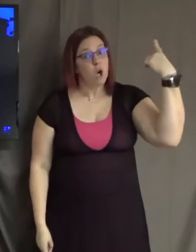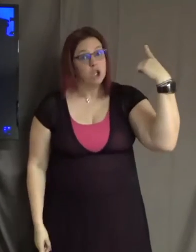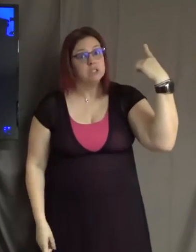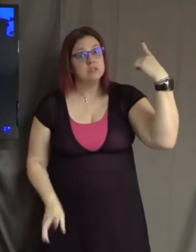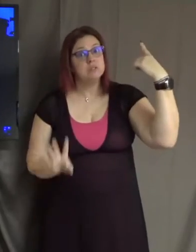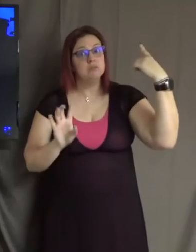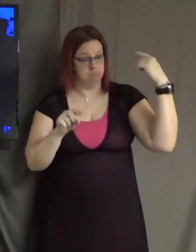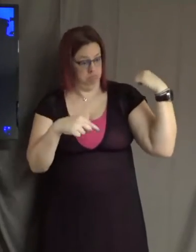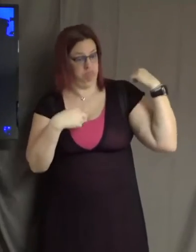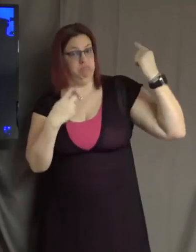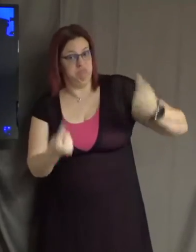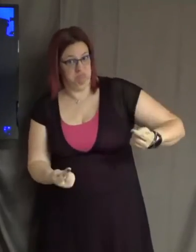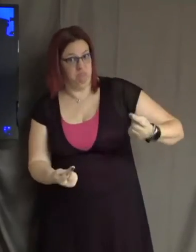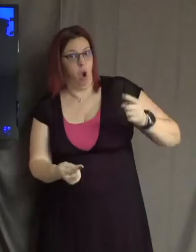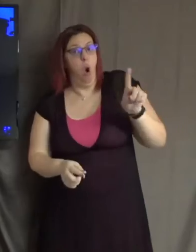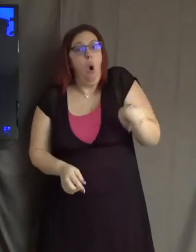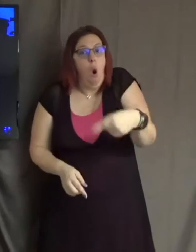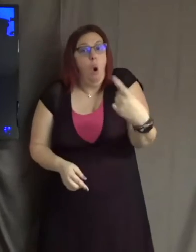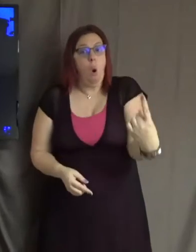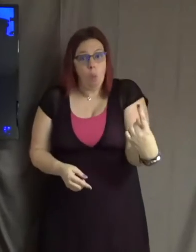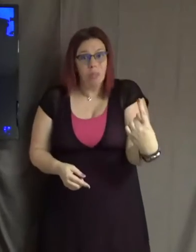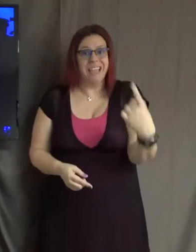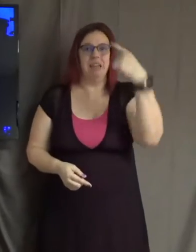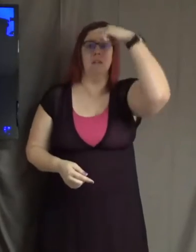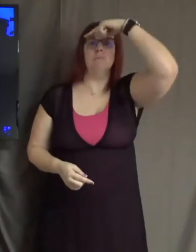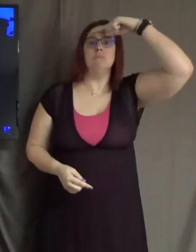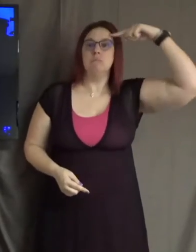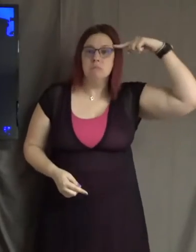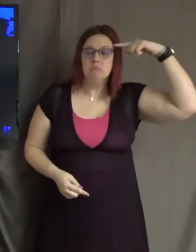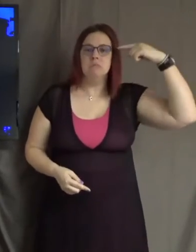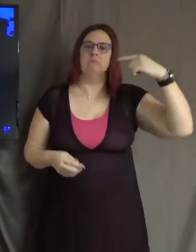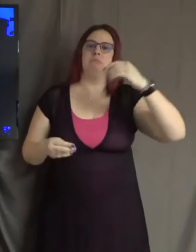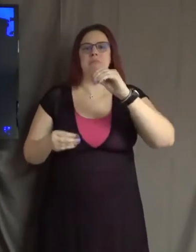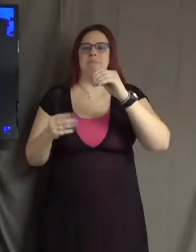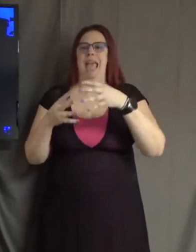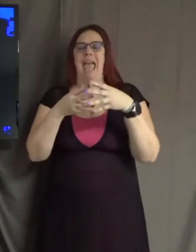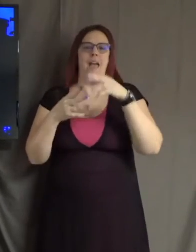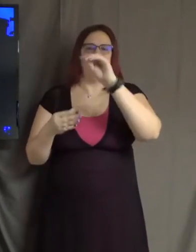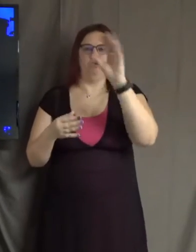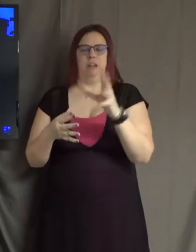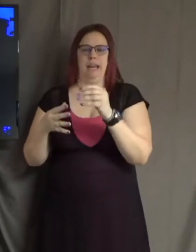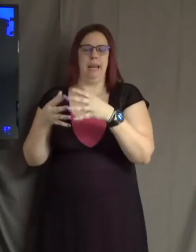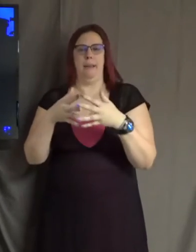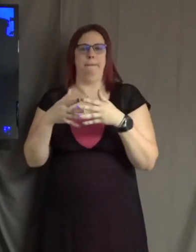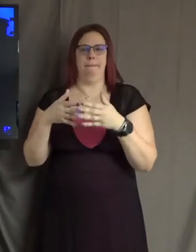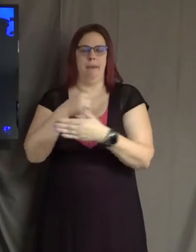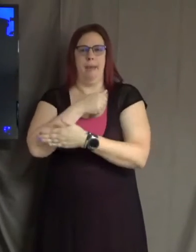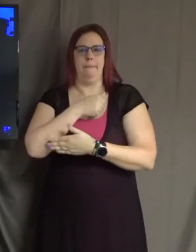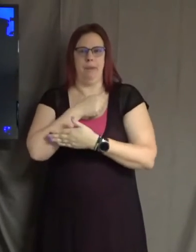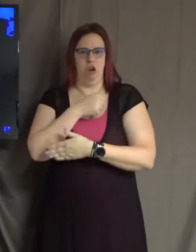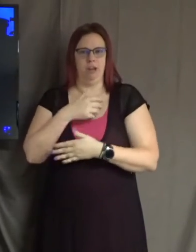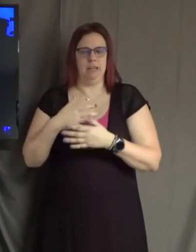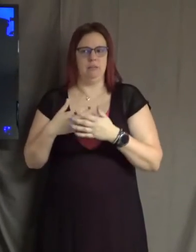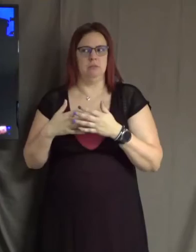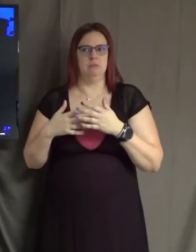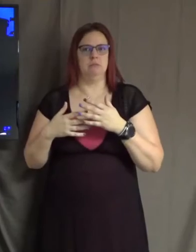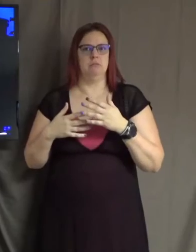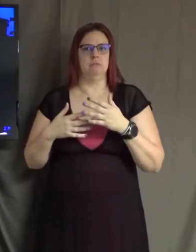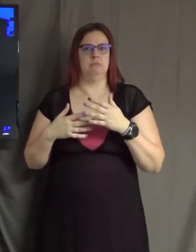the only African-American CEO woman of a Fortune 500 company. Something for her to be very proud of,